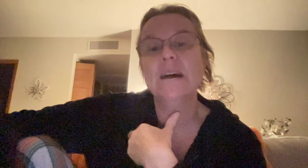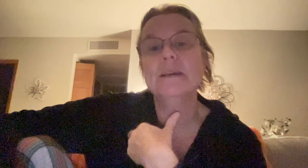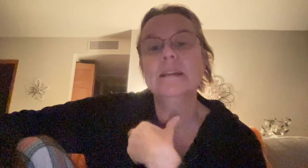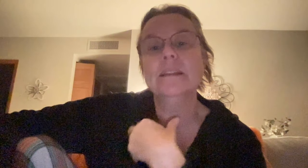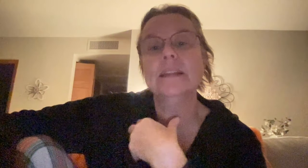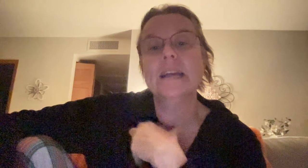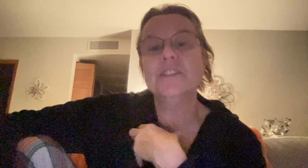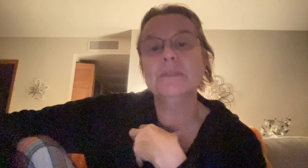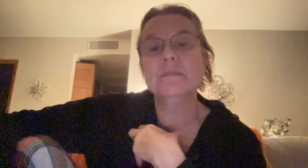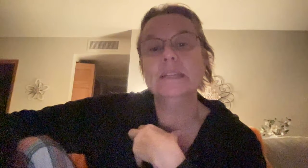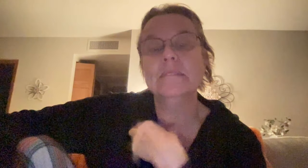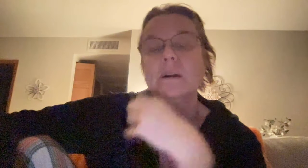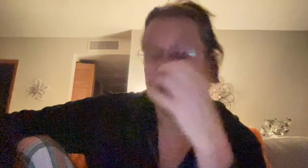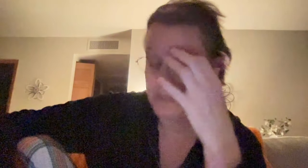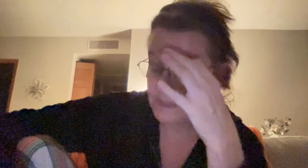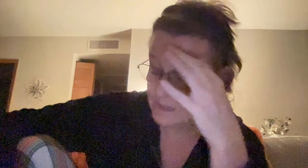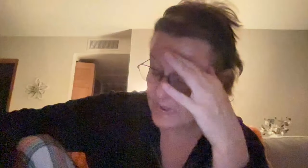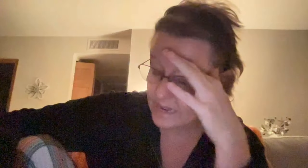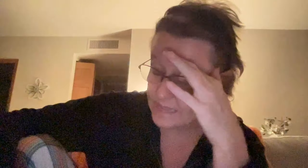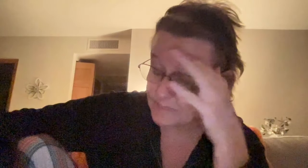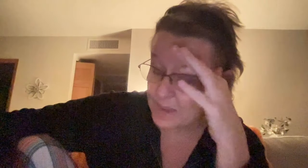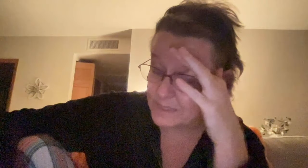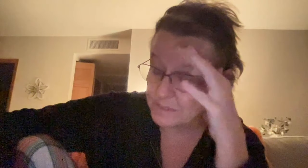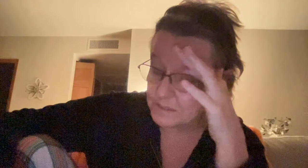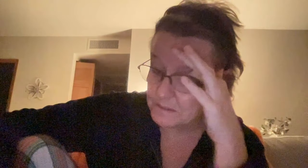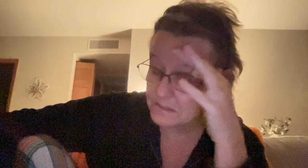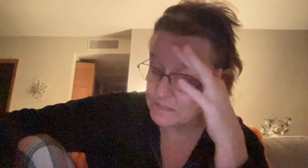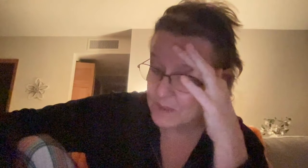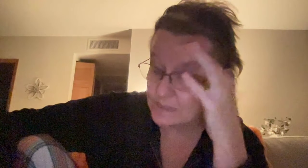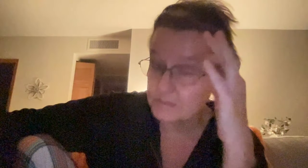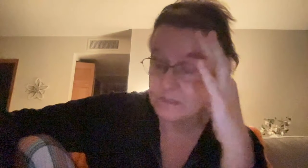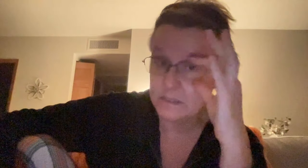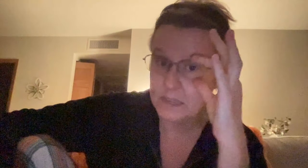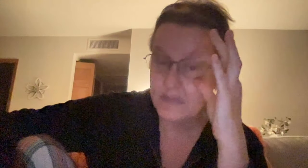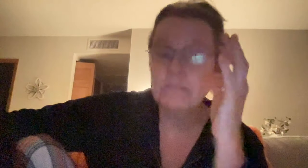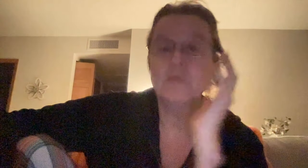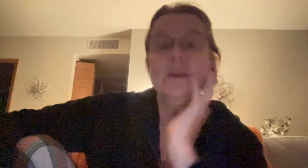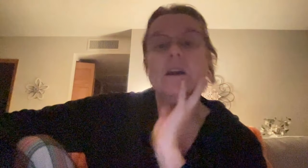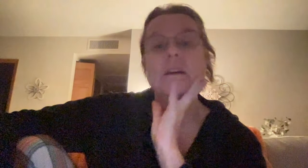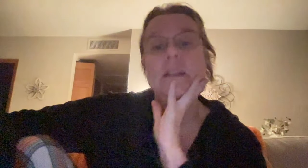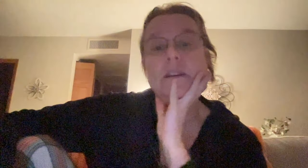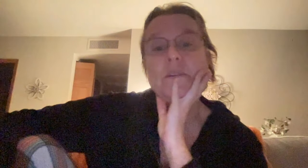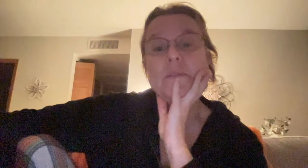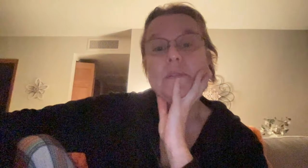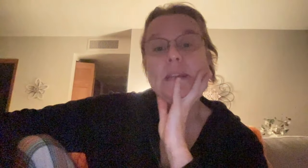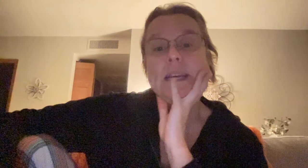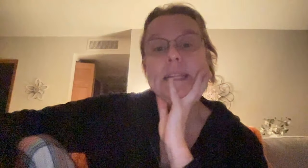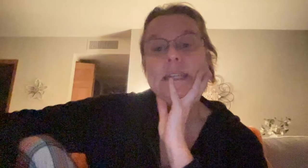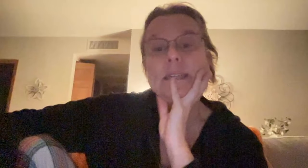comment that I should be reading them all. And it's impossible. It's impossible. But we are, you know, getting ideas